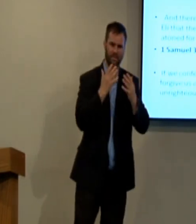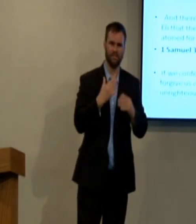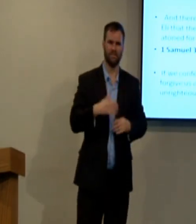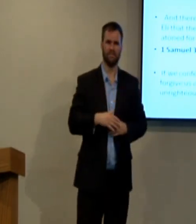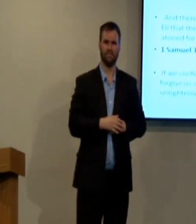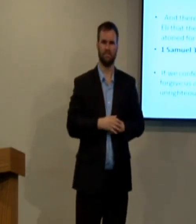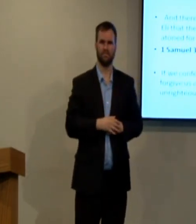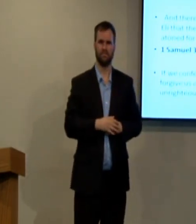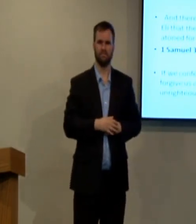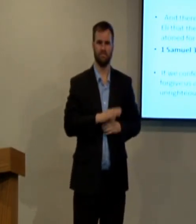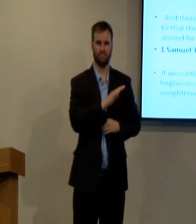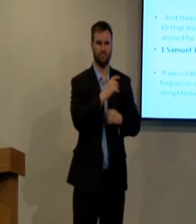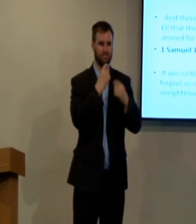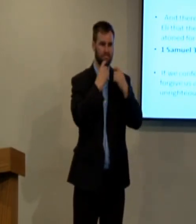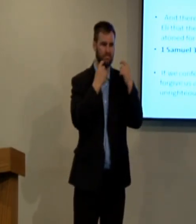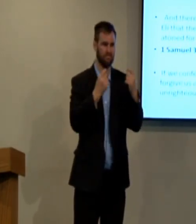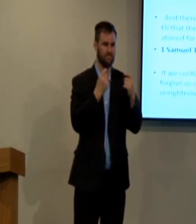Wow, this is a sad message.